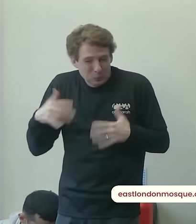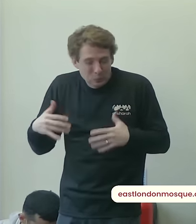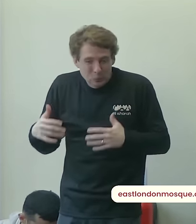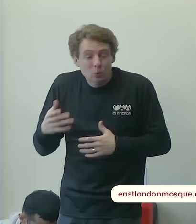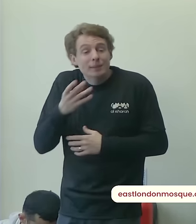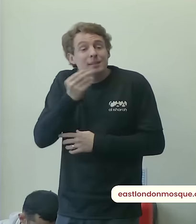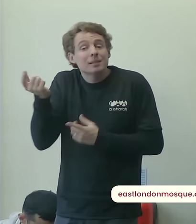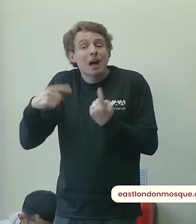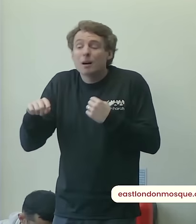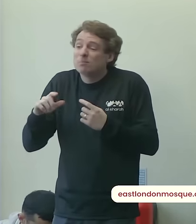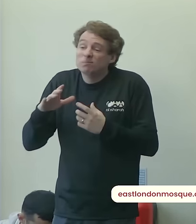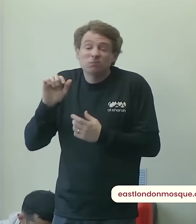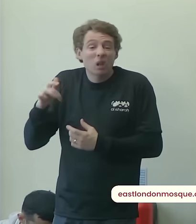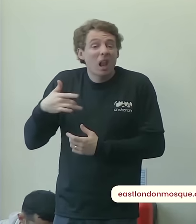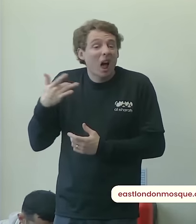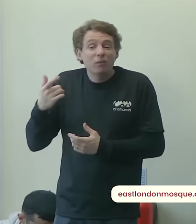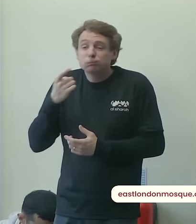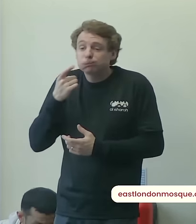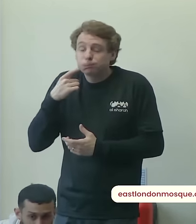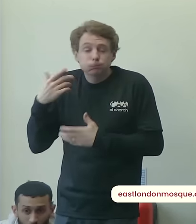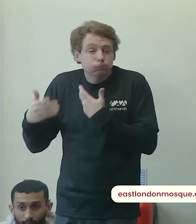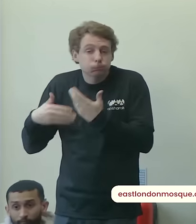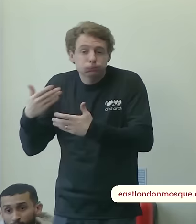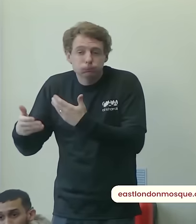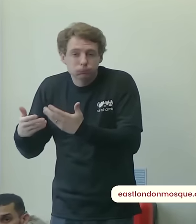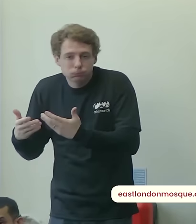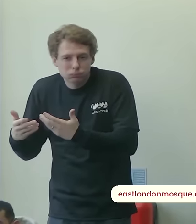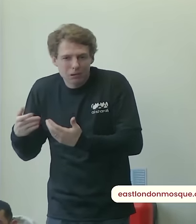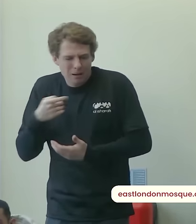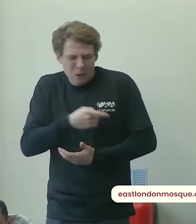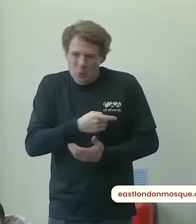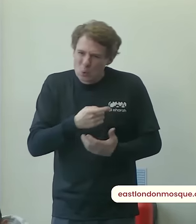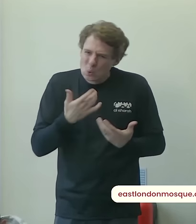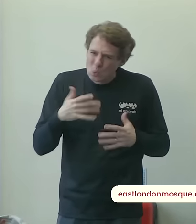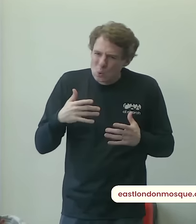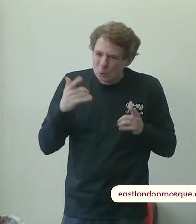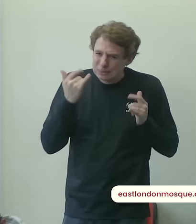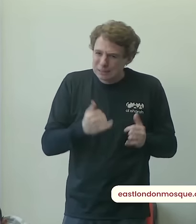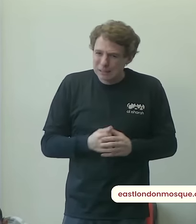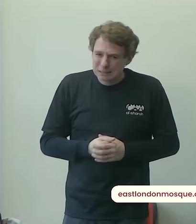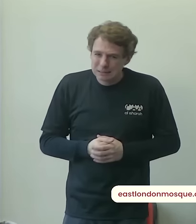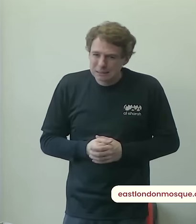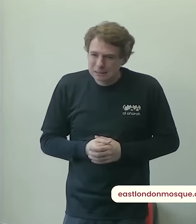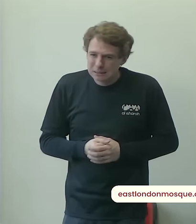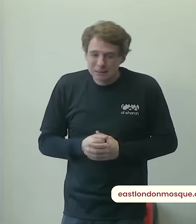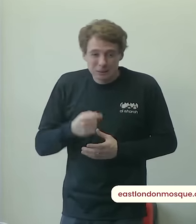praise be to allah upon all conditions and what has happened 45 members of the family